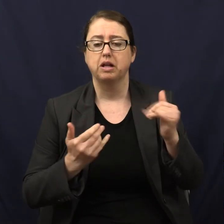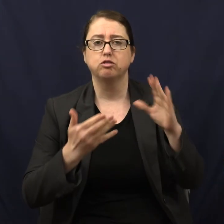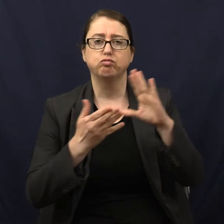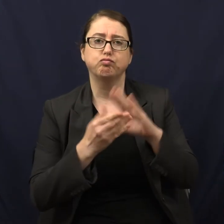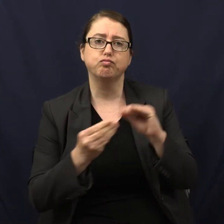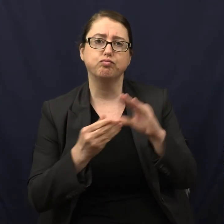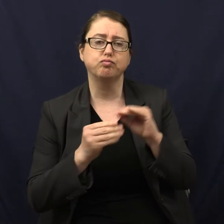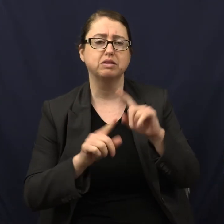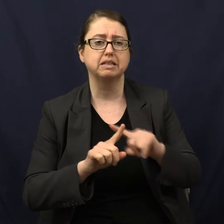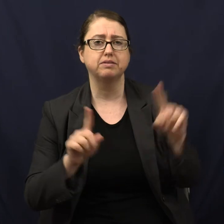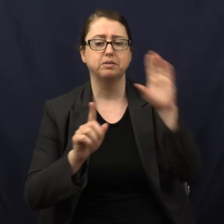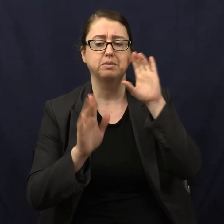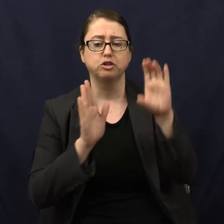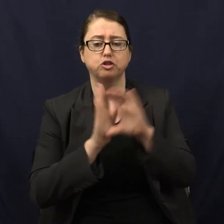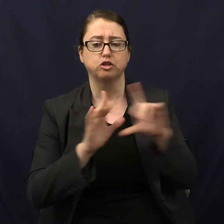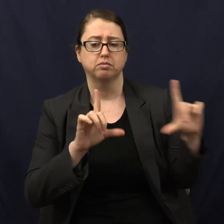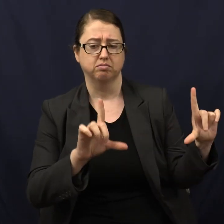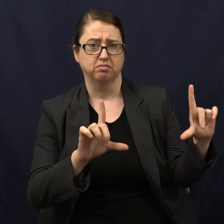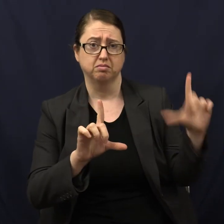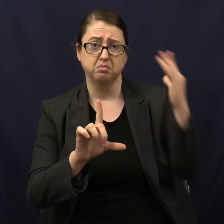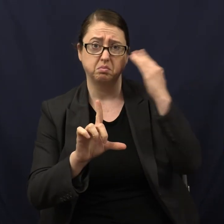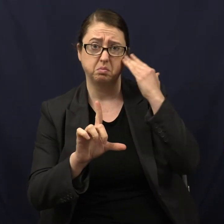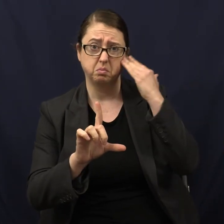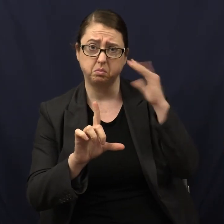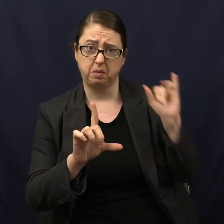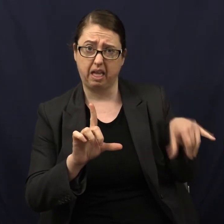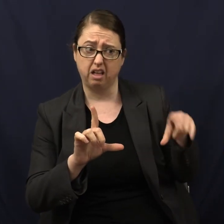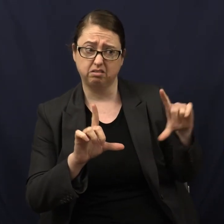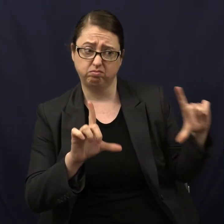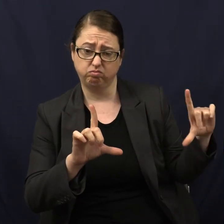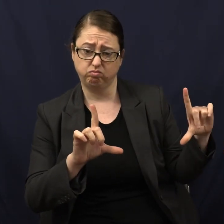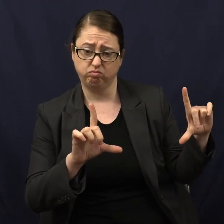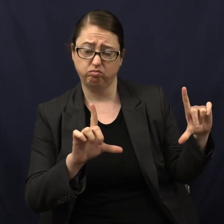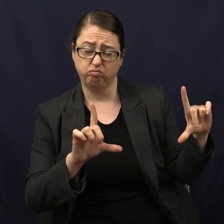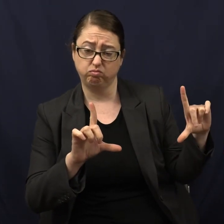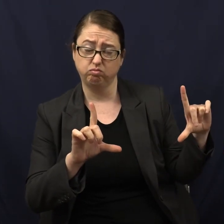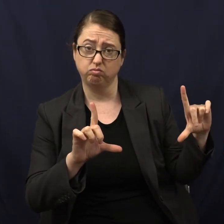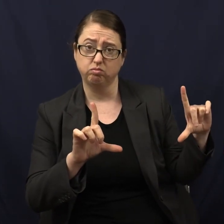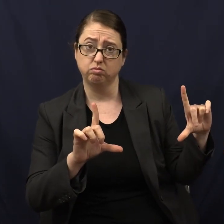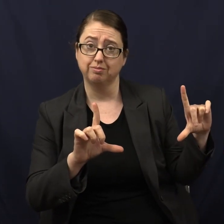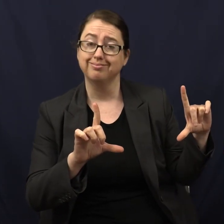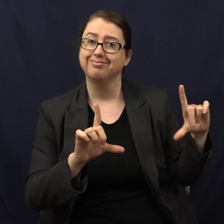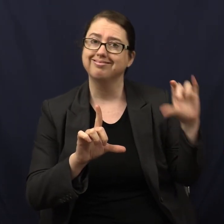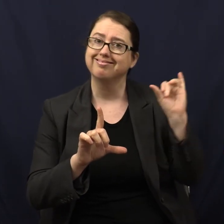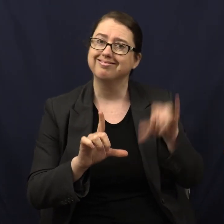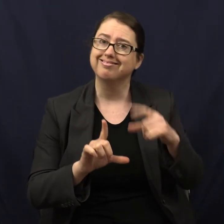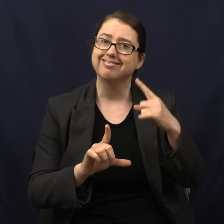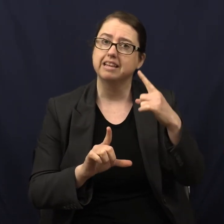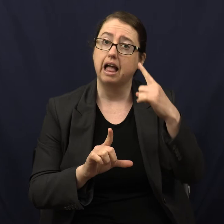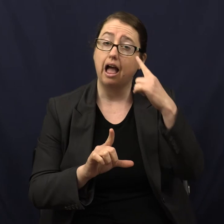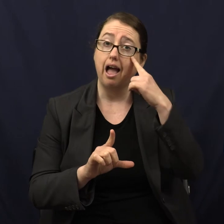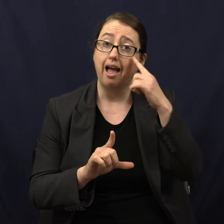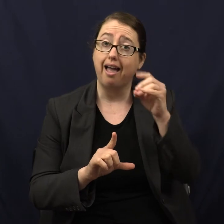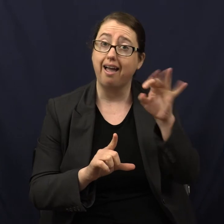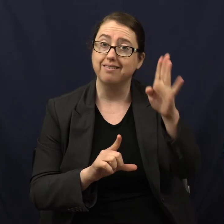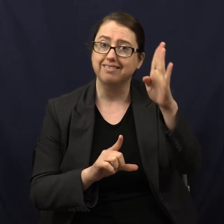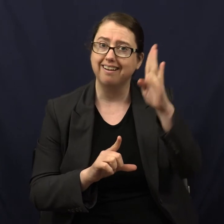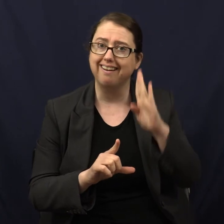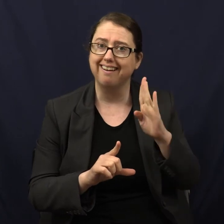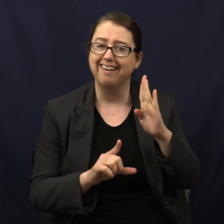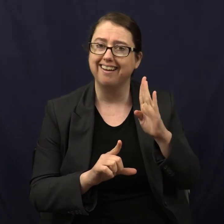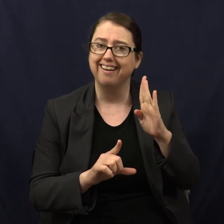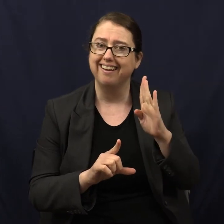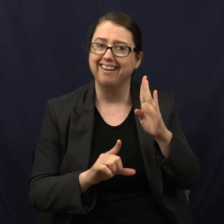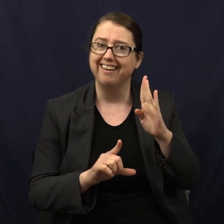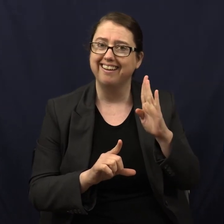interesting graphic. Does anyone know what this is up on the slide? It is the eye of God, but that's like the